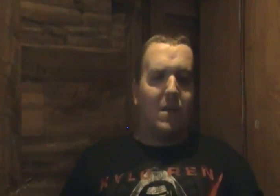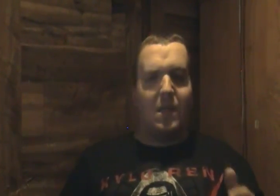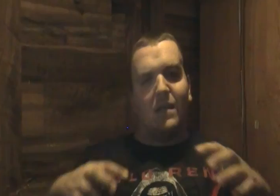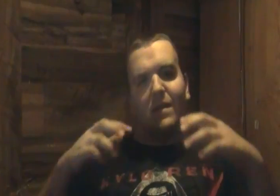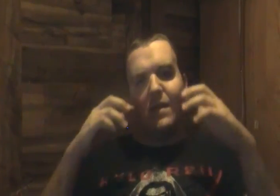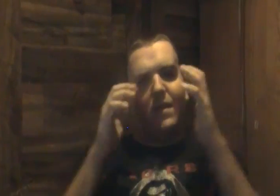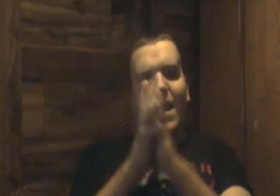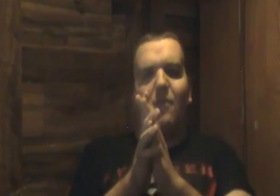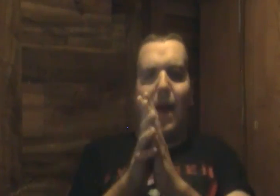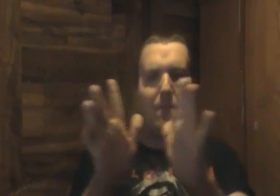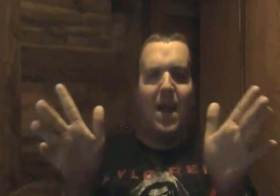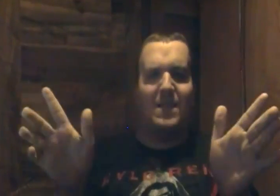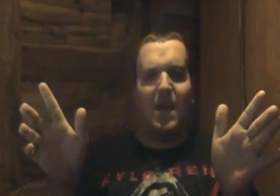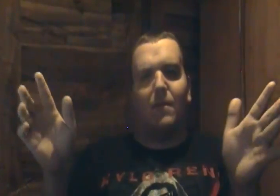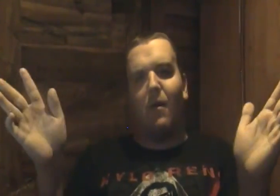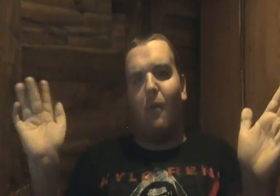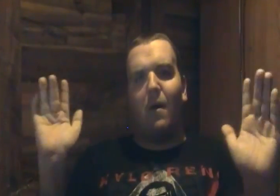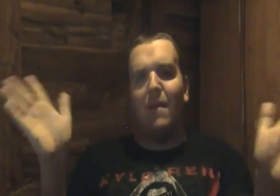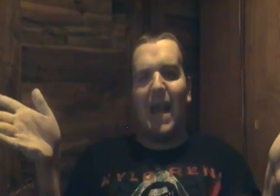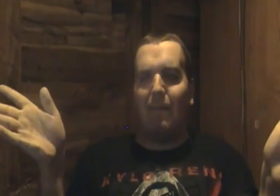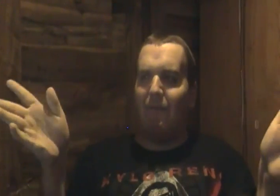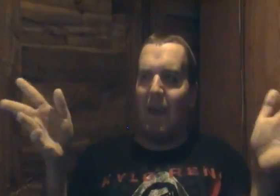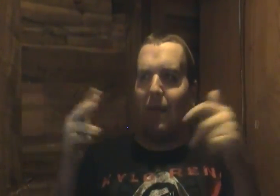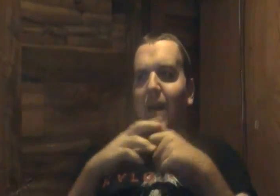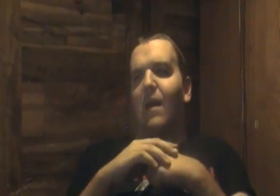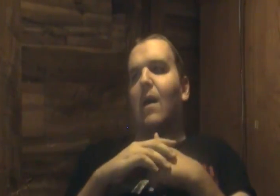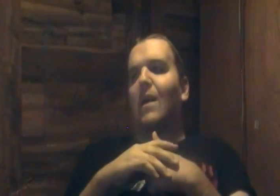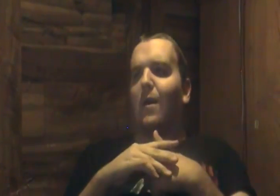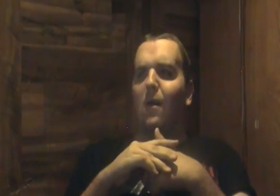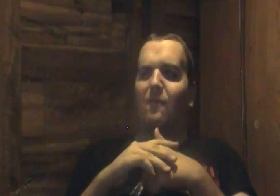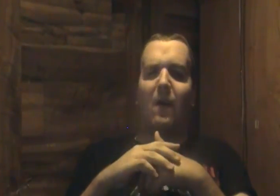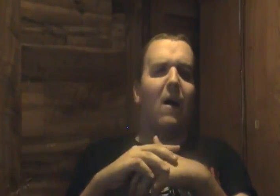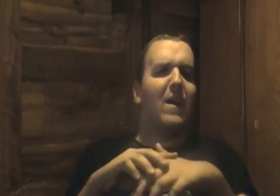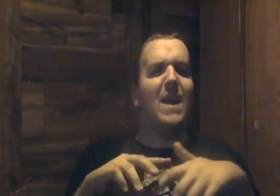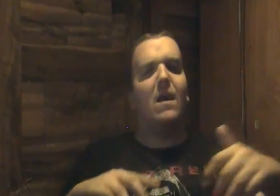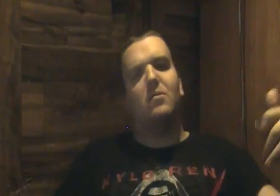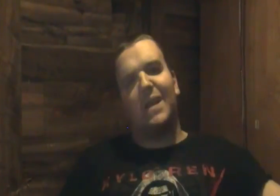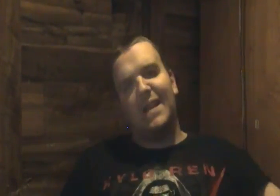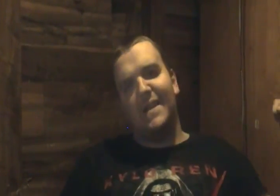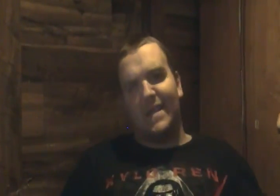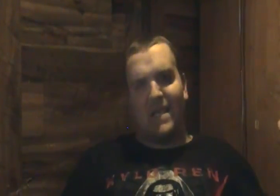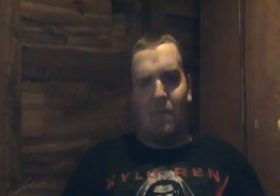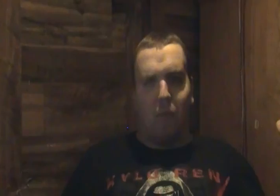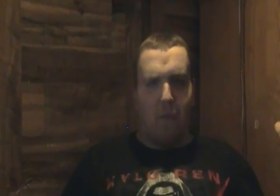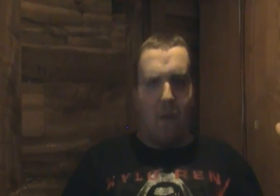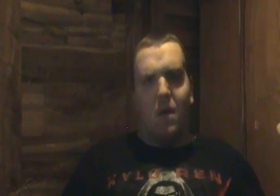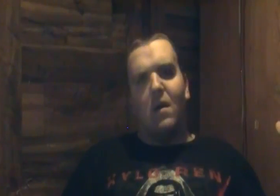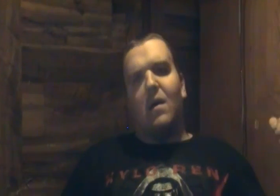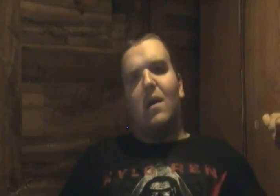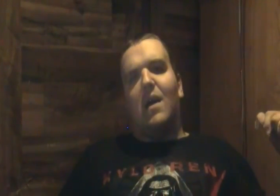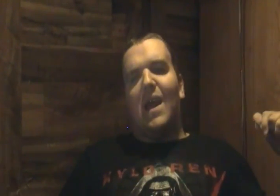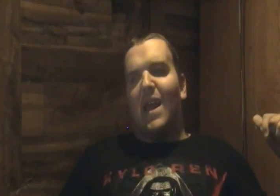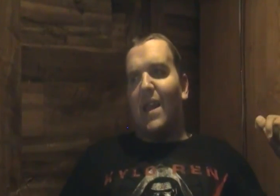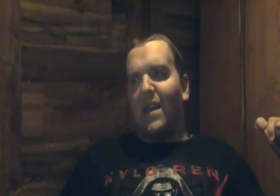everybody makes up they're all one big happy family kurt fogg he goes into the temple and